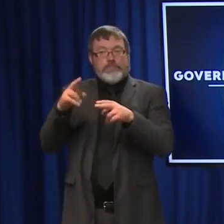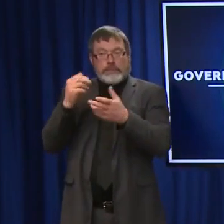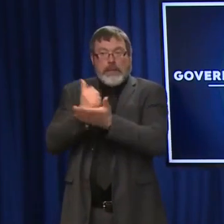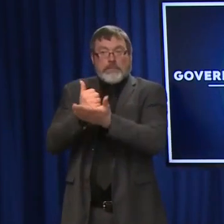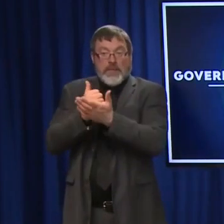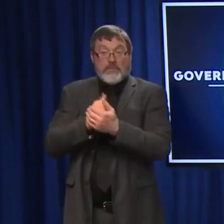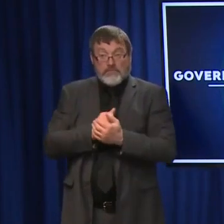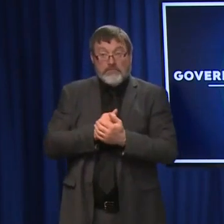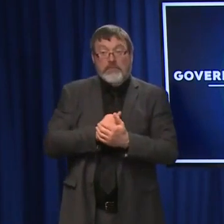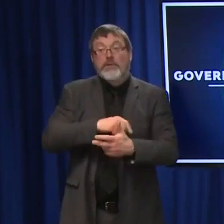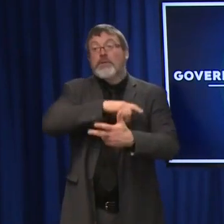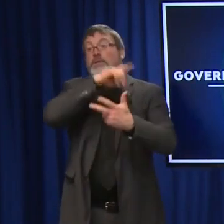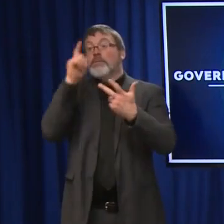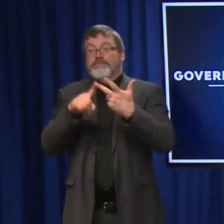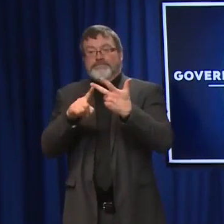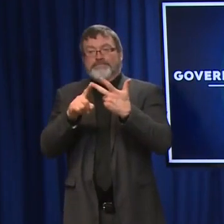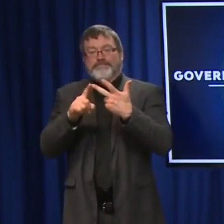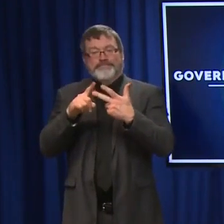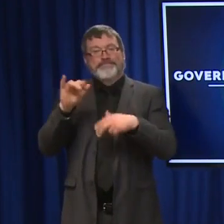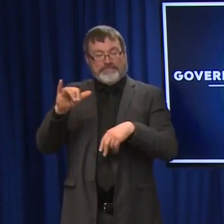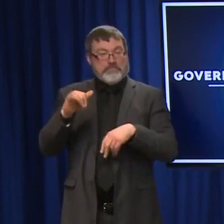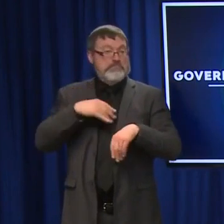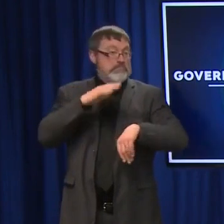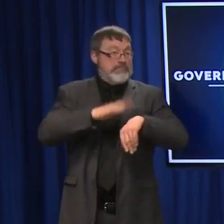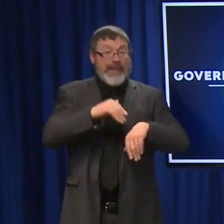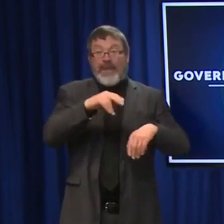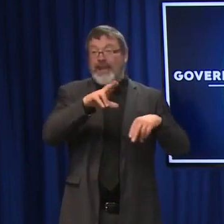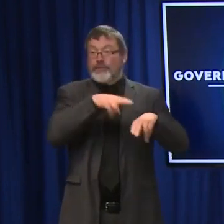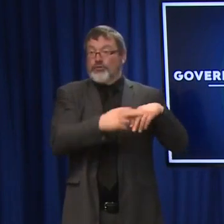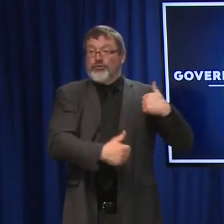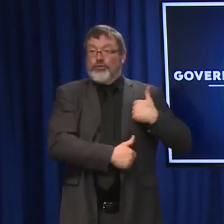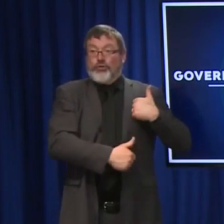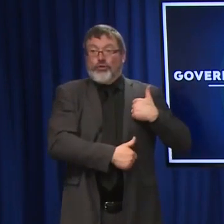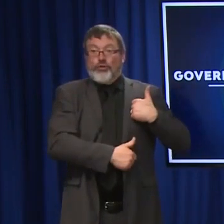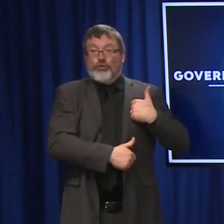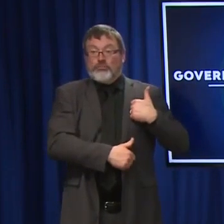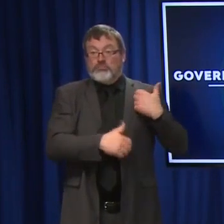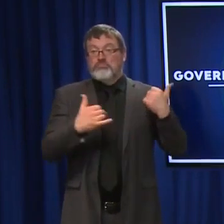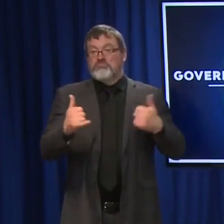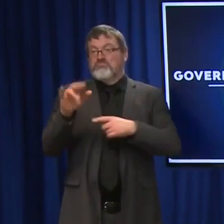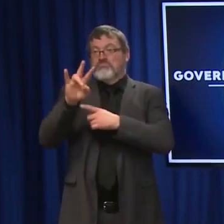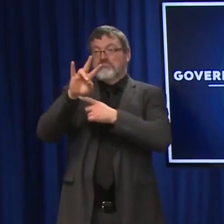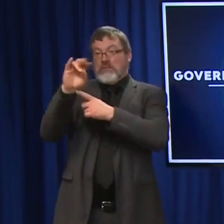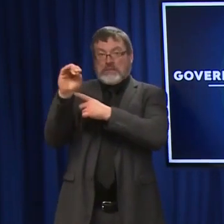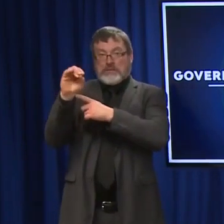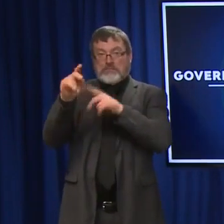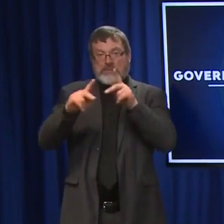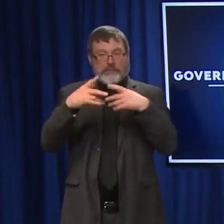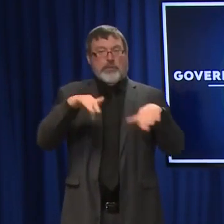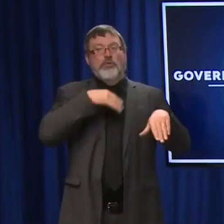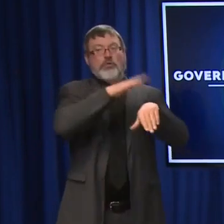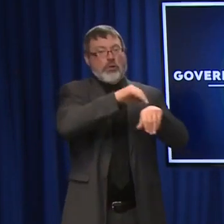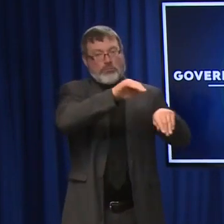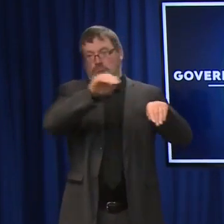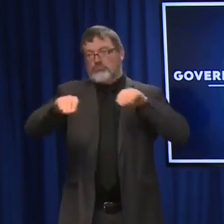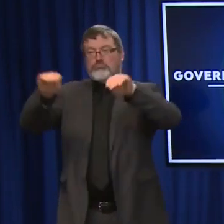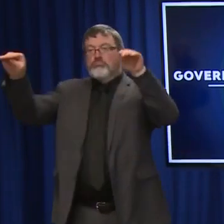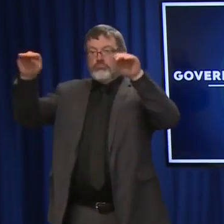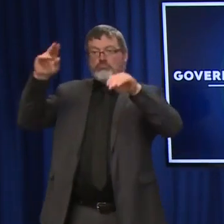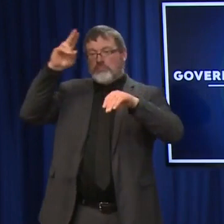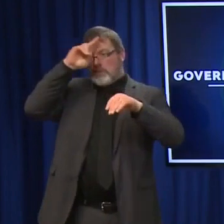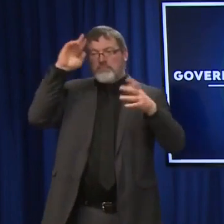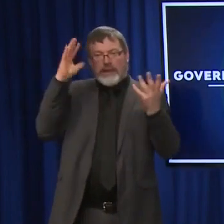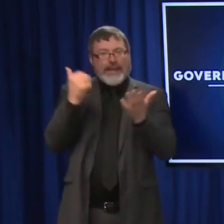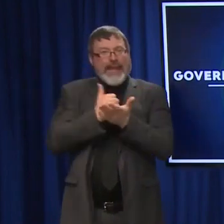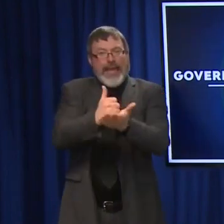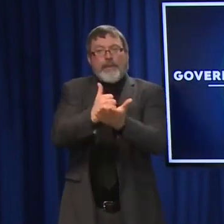deployed 70 individuals about a week ago. We're putting more individuals out there to help with our booster sites and some of our vaccine sites, and we still have more